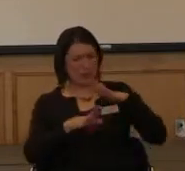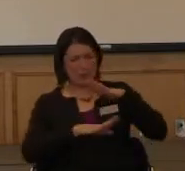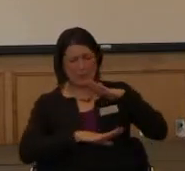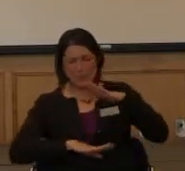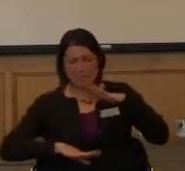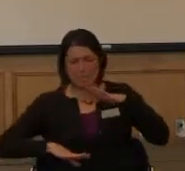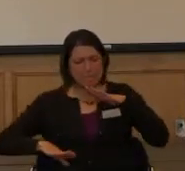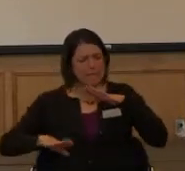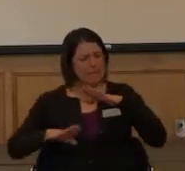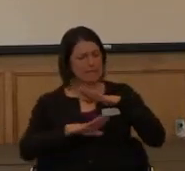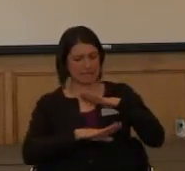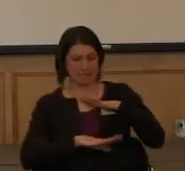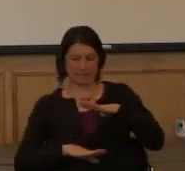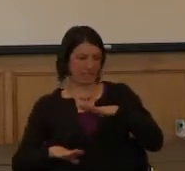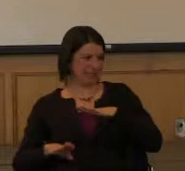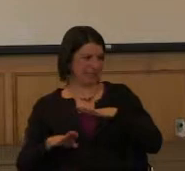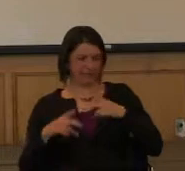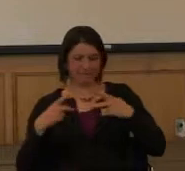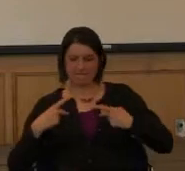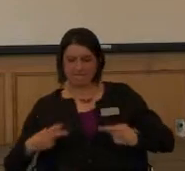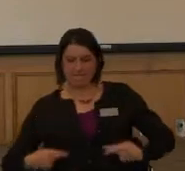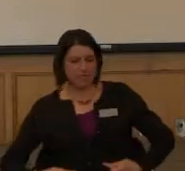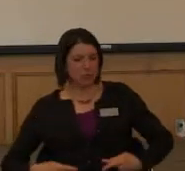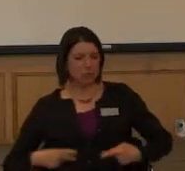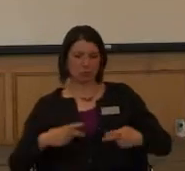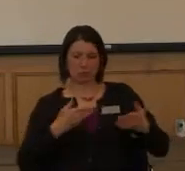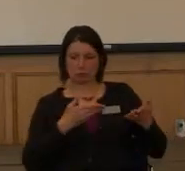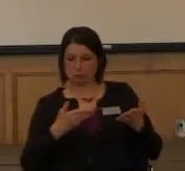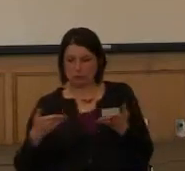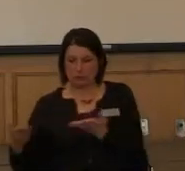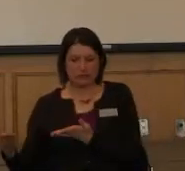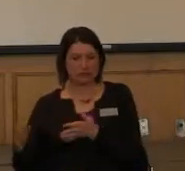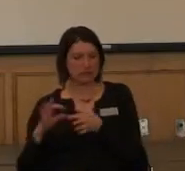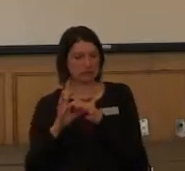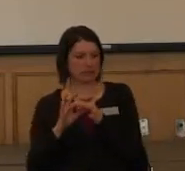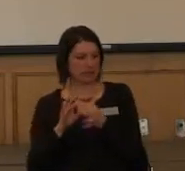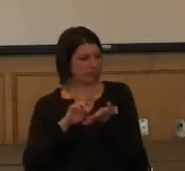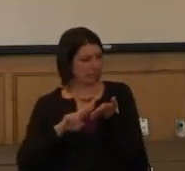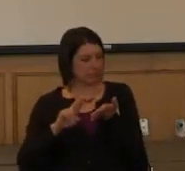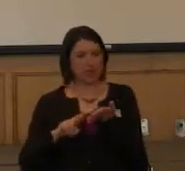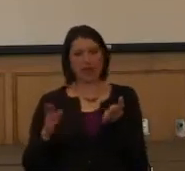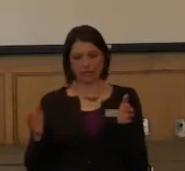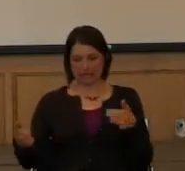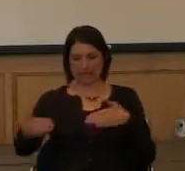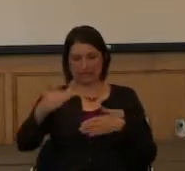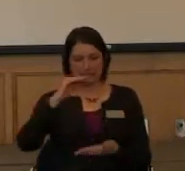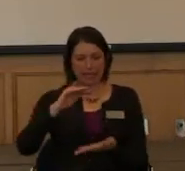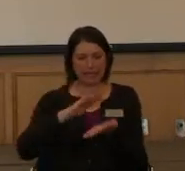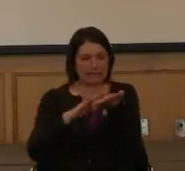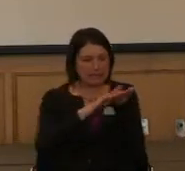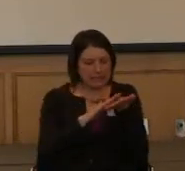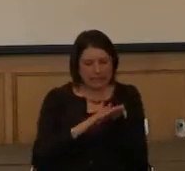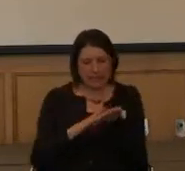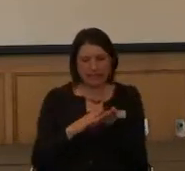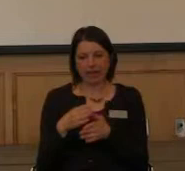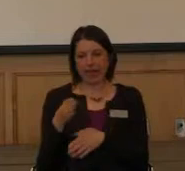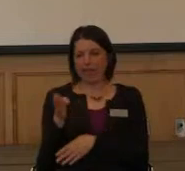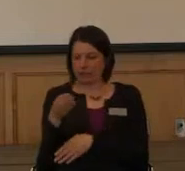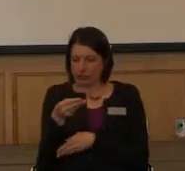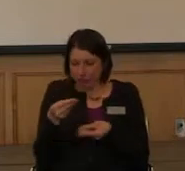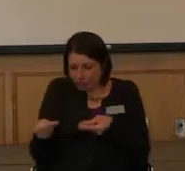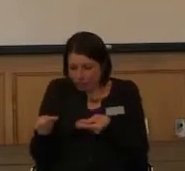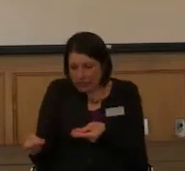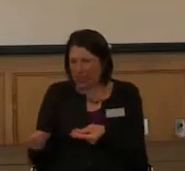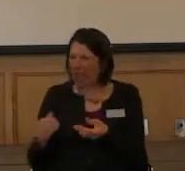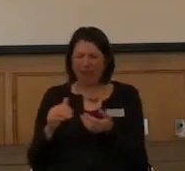of the physical actions? You know, when I talked about a minute ago, cleaning tanks, feeding fish. was like, you